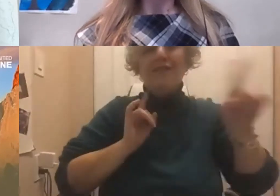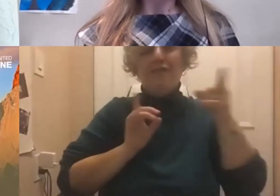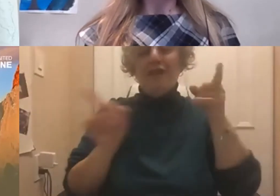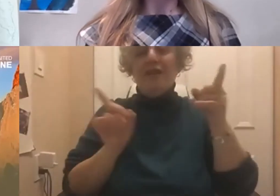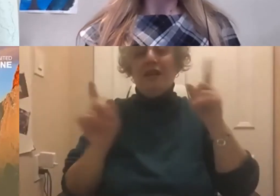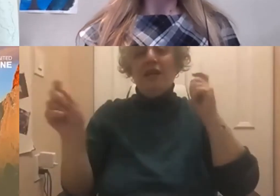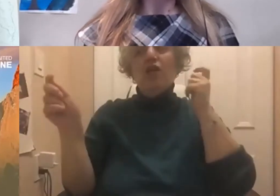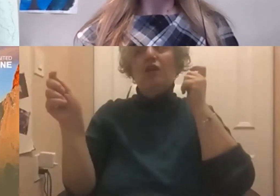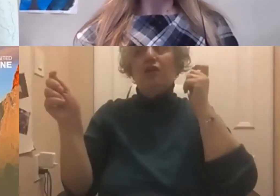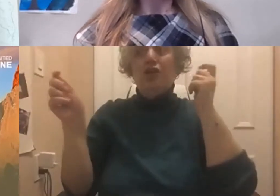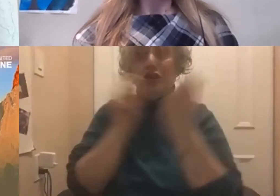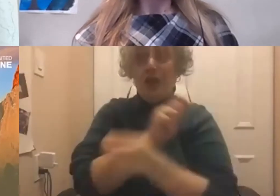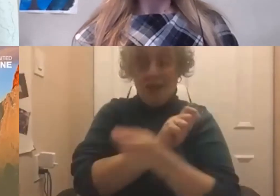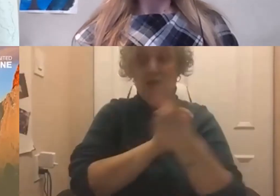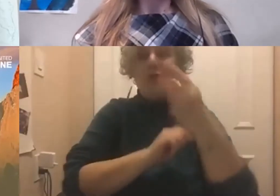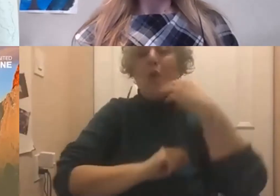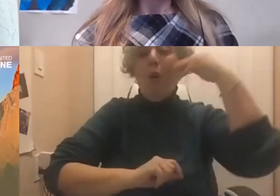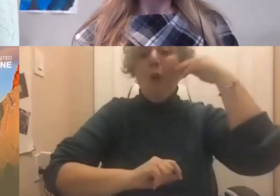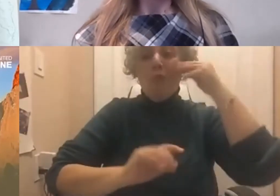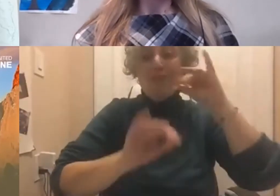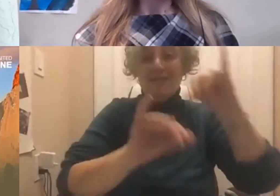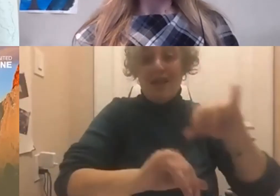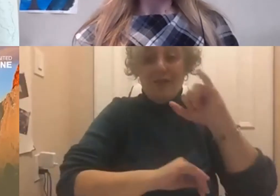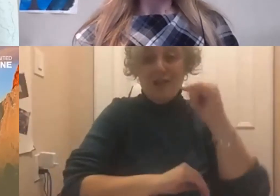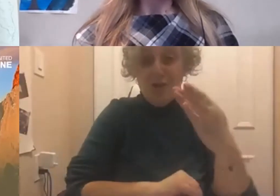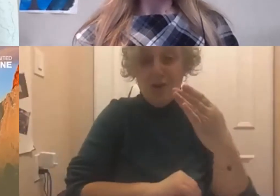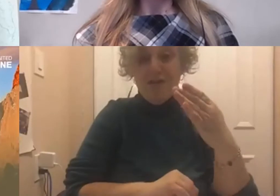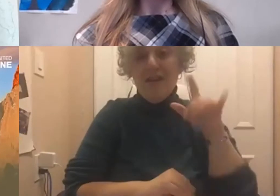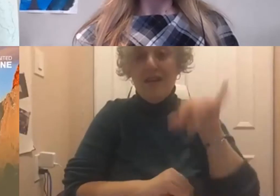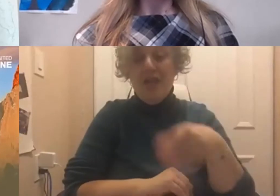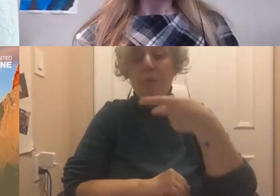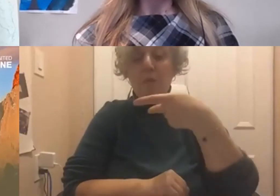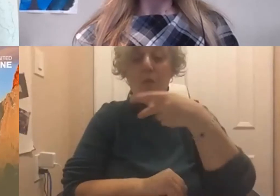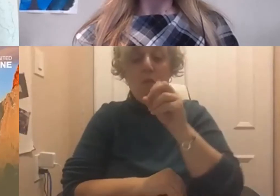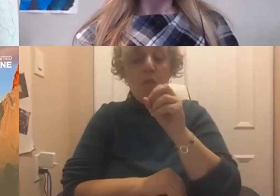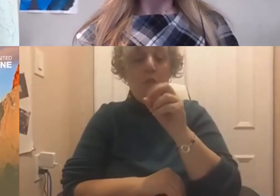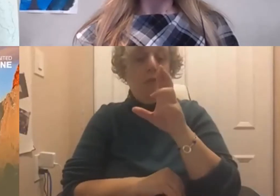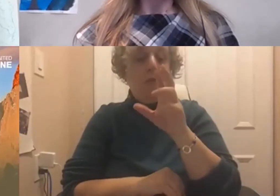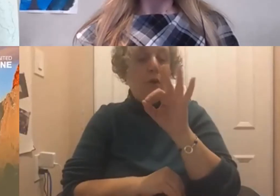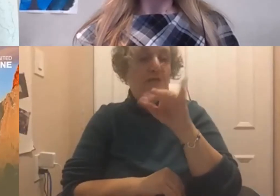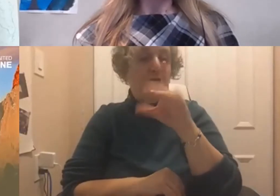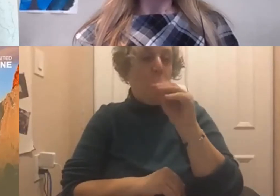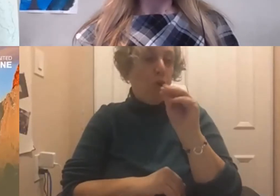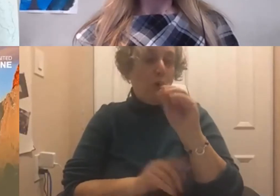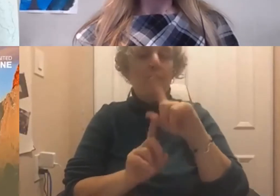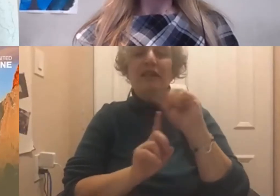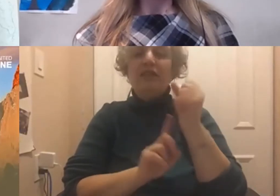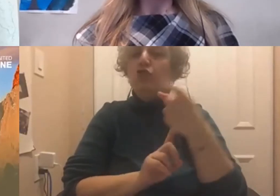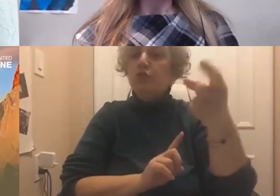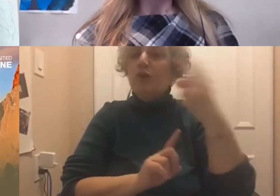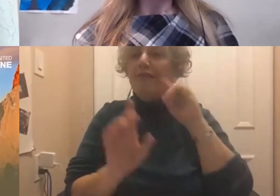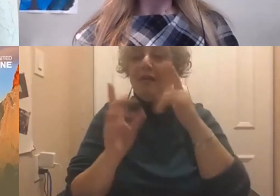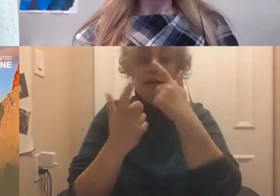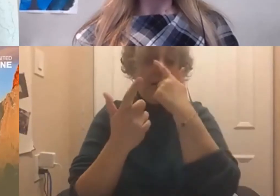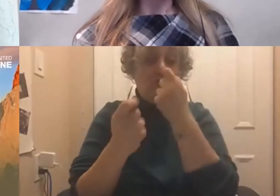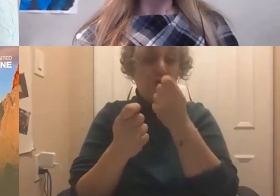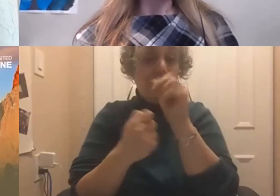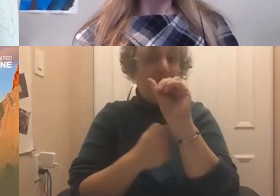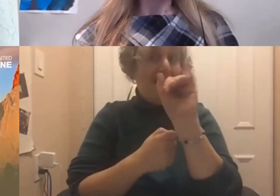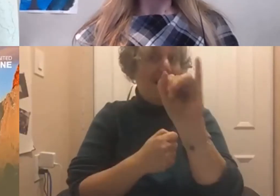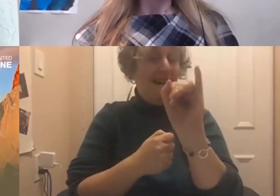home-based portfolio. That's going to be interesting from an analytical point of view.